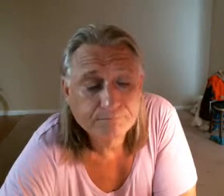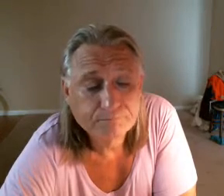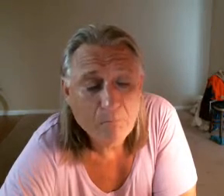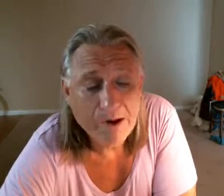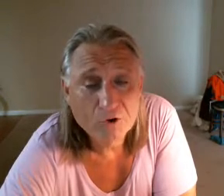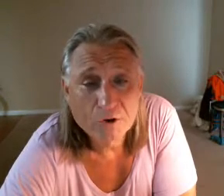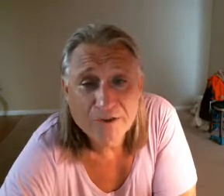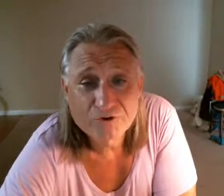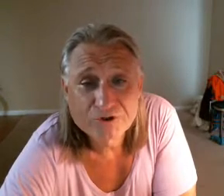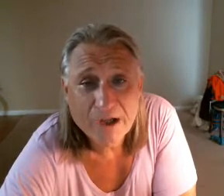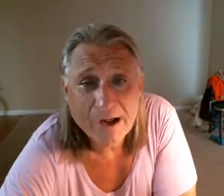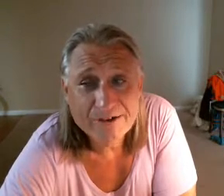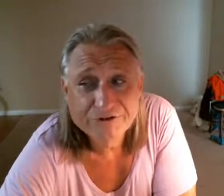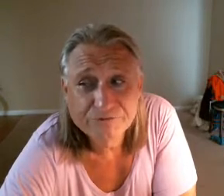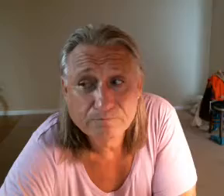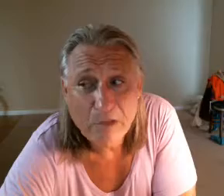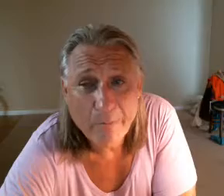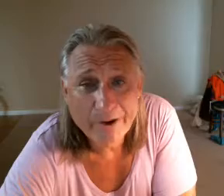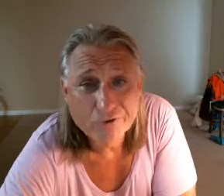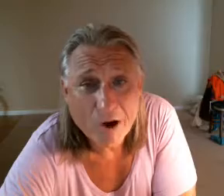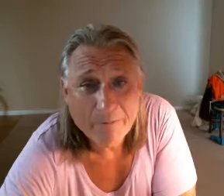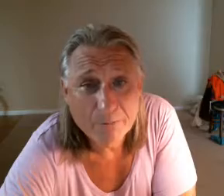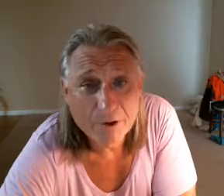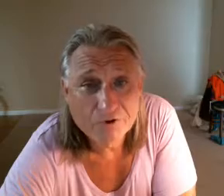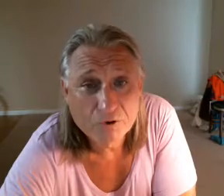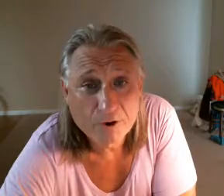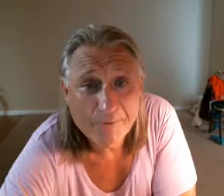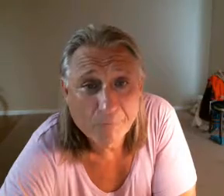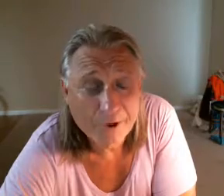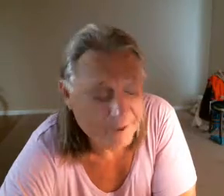my good exercise and my drop in blood sugar reading